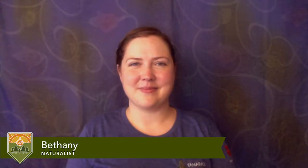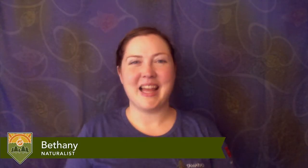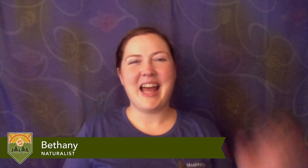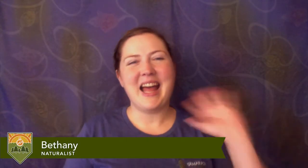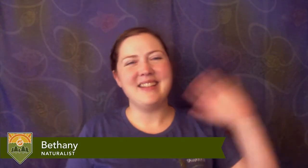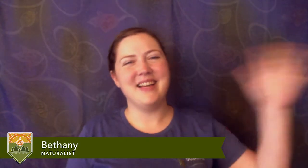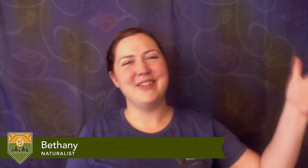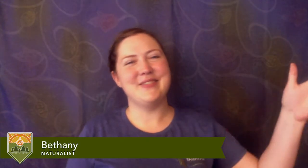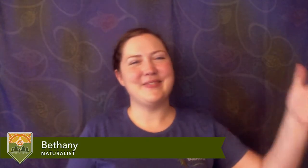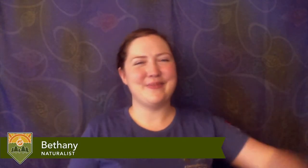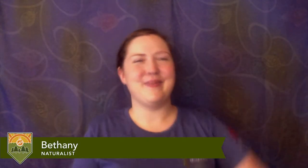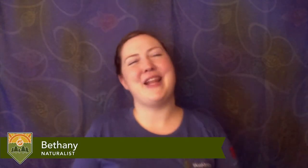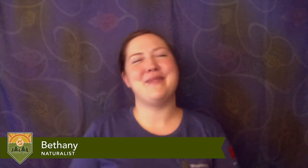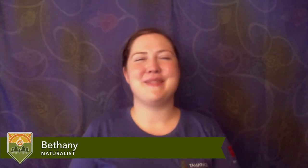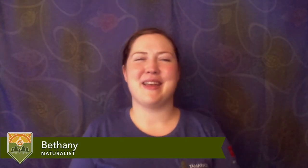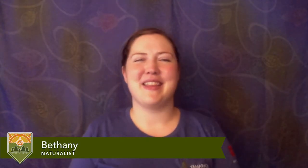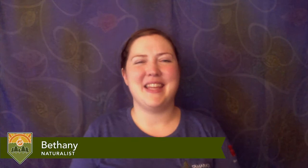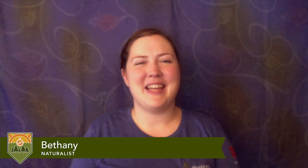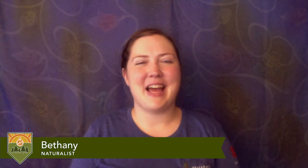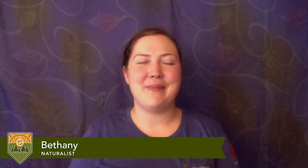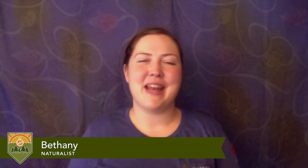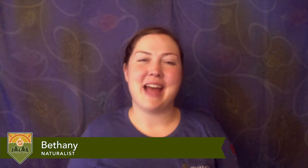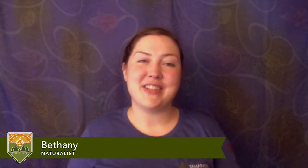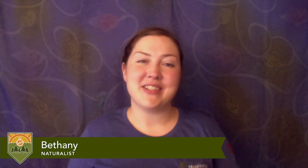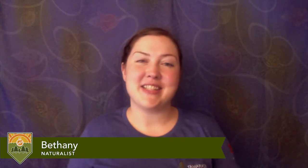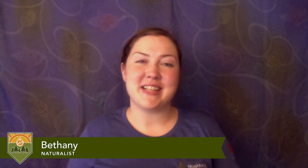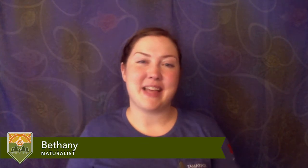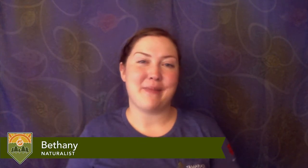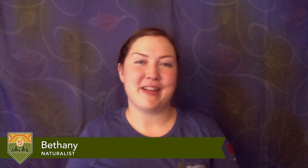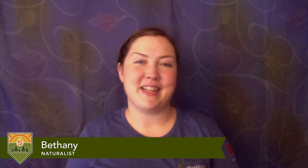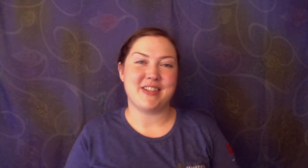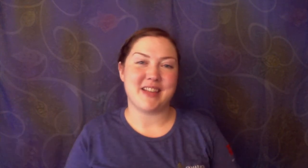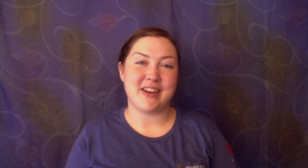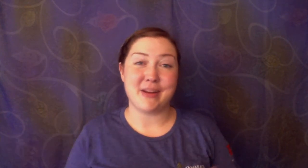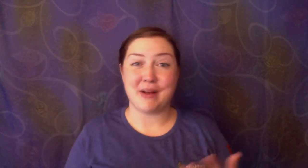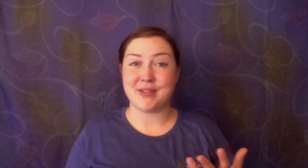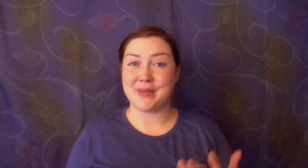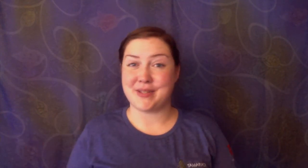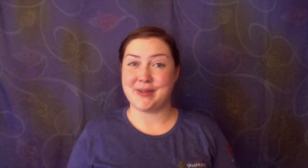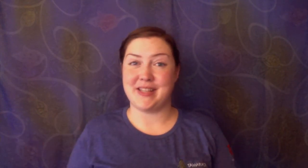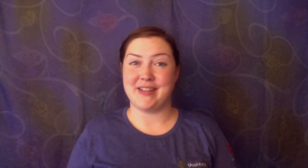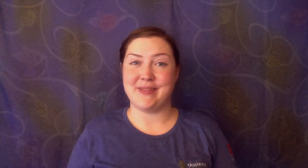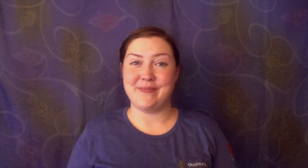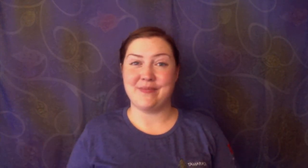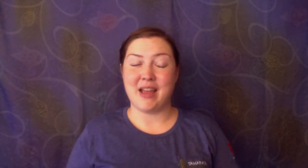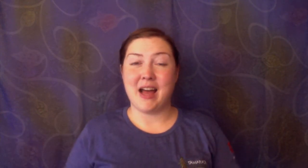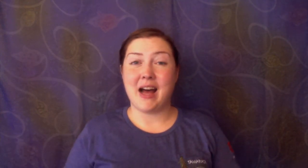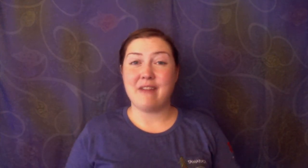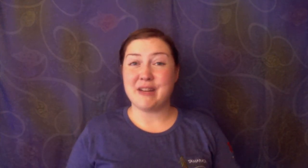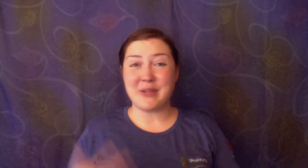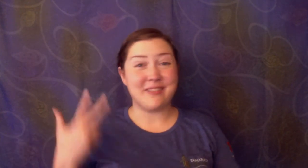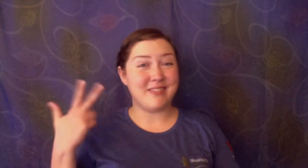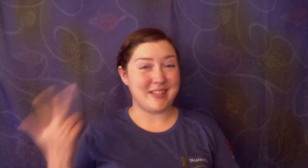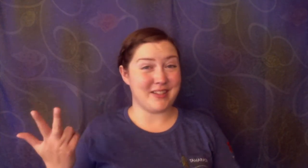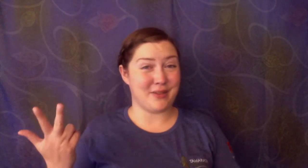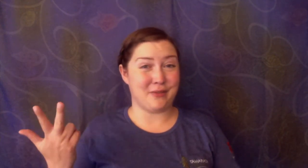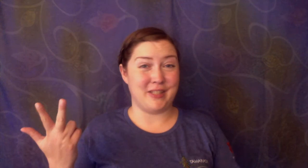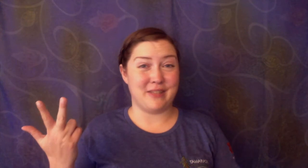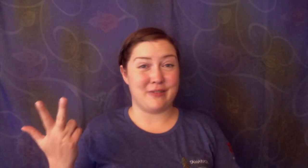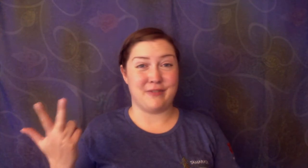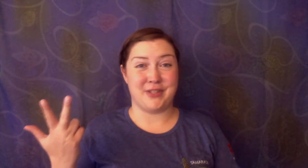Hello, my name is Bethany. I'm a naturalist at Tamarack Nature Center and I'm also a storyteller. I found at least three different versions